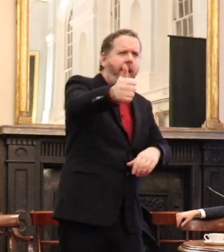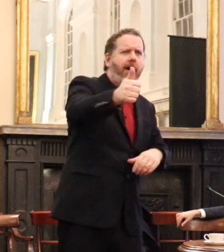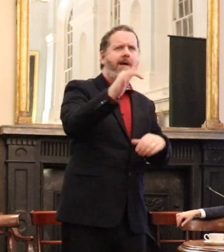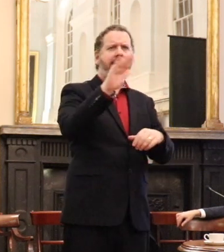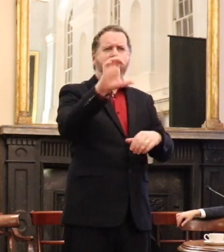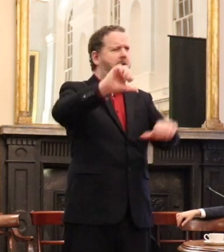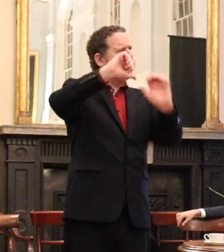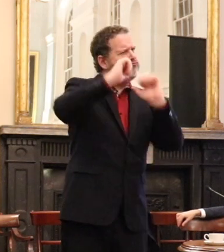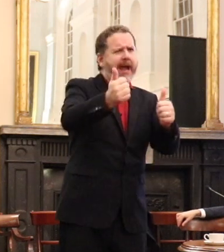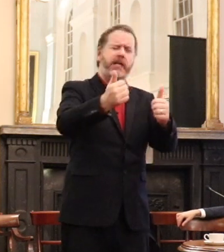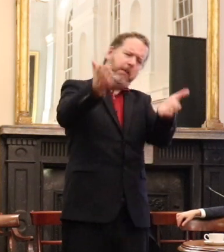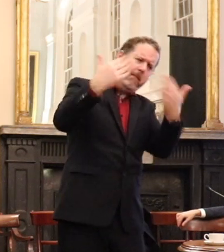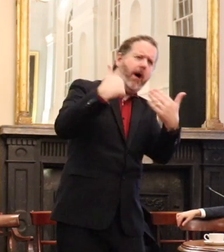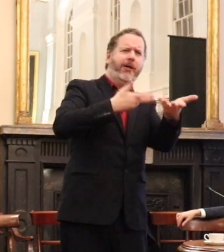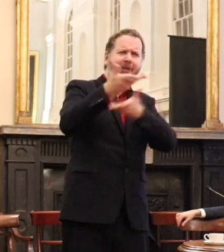towards him.